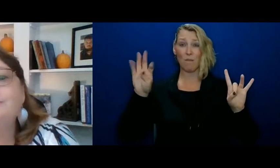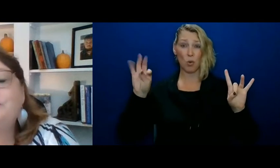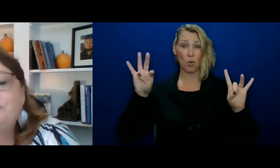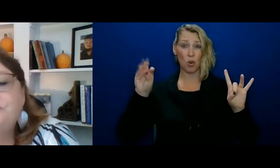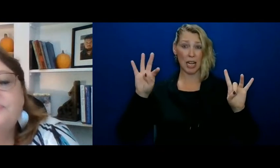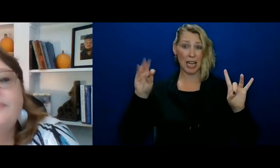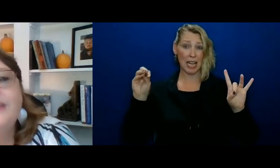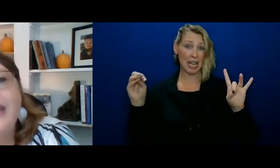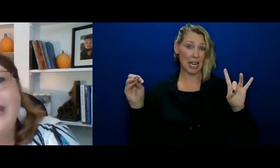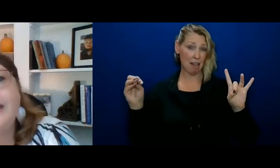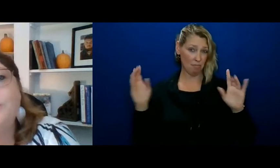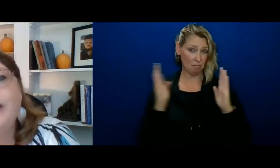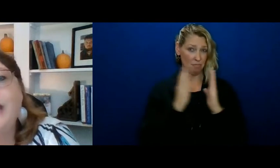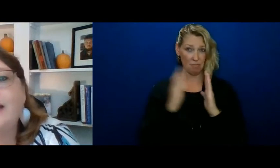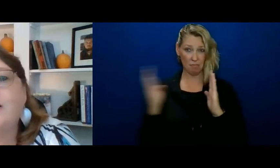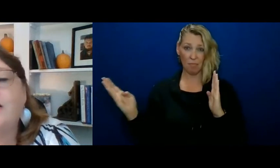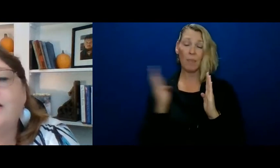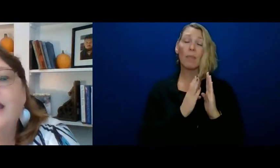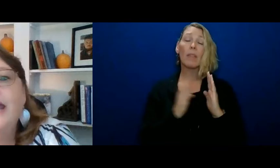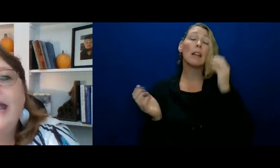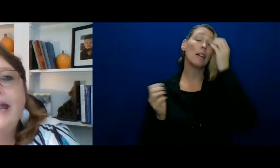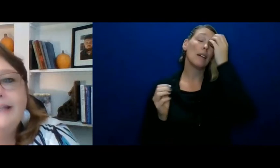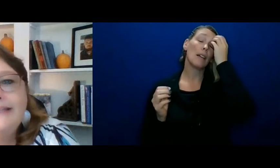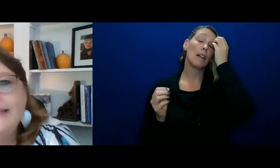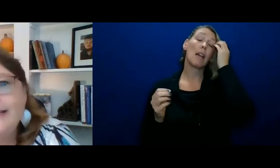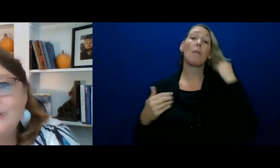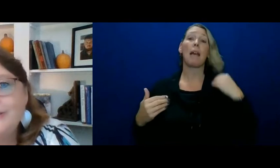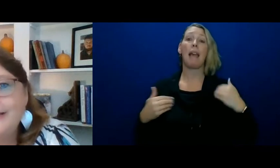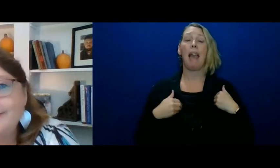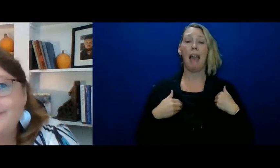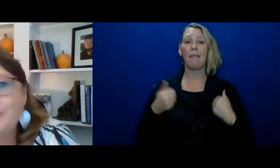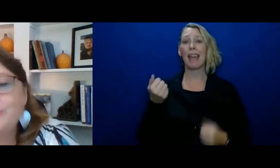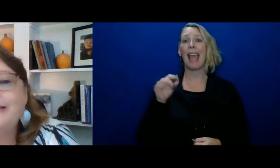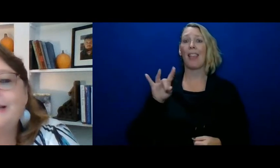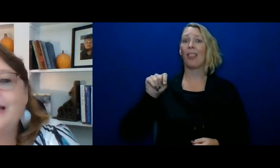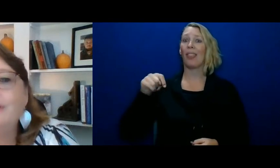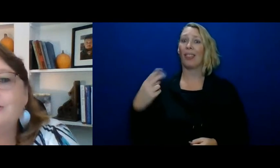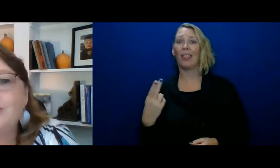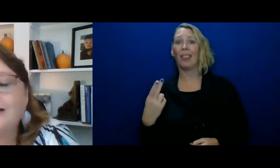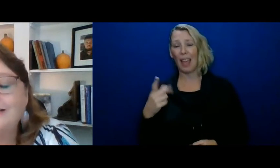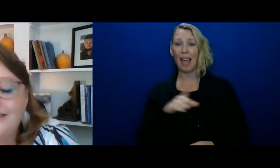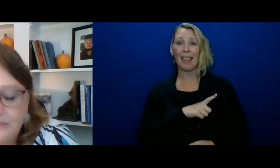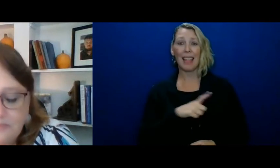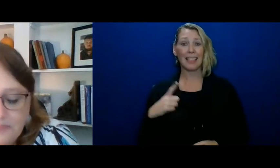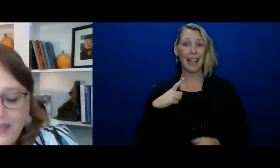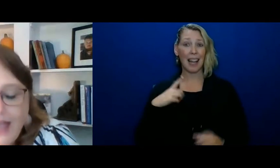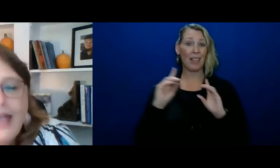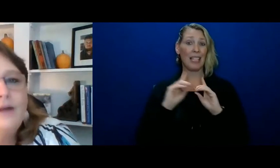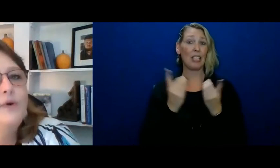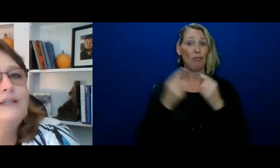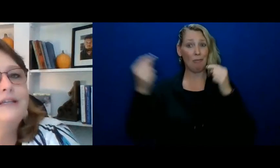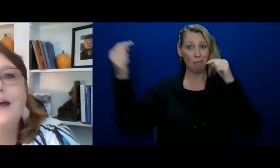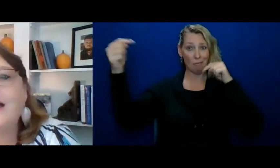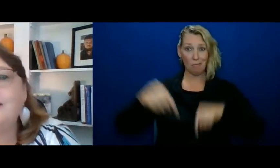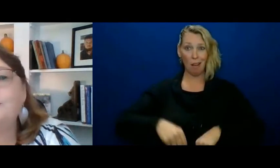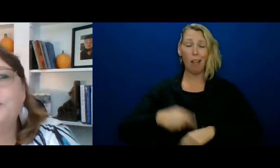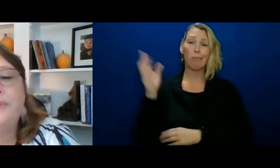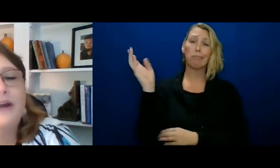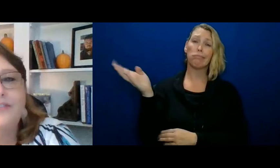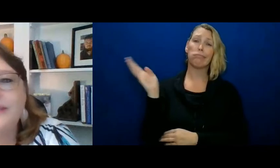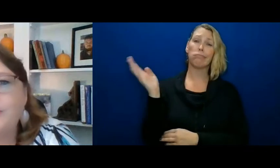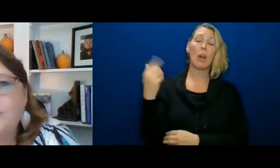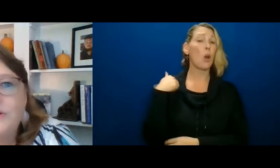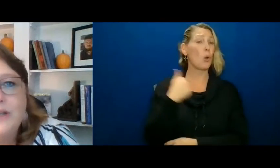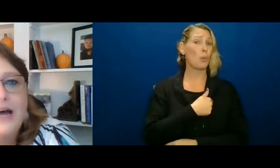would say. and we had our 18th legislative district to come and talk to them and we did not